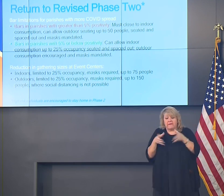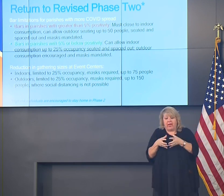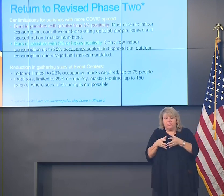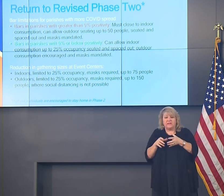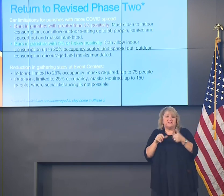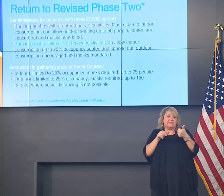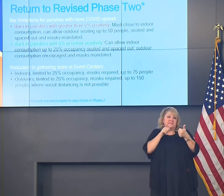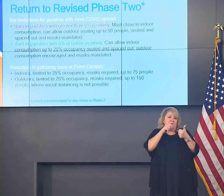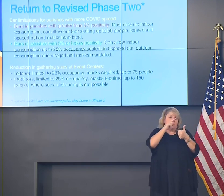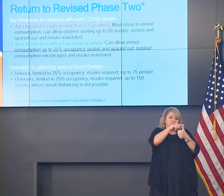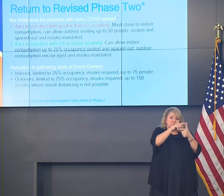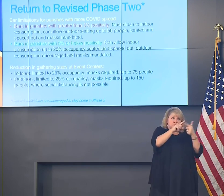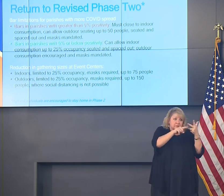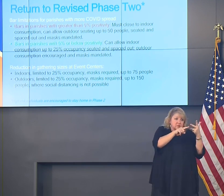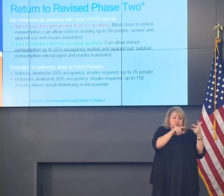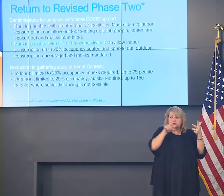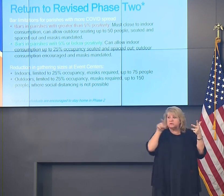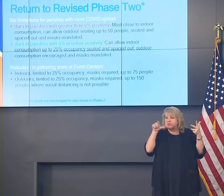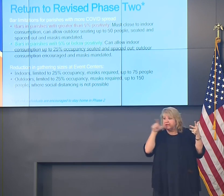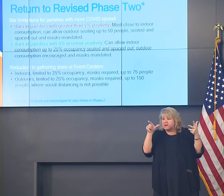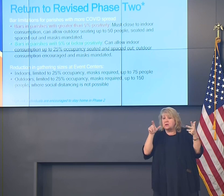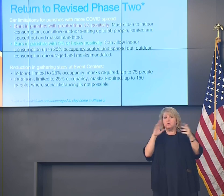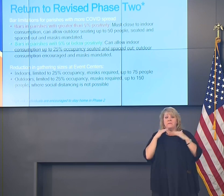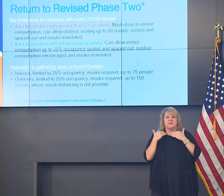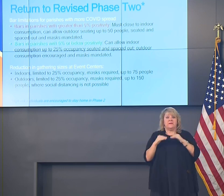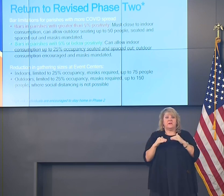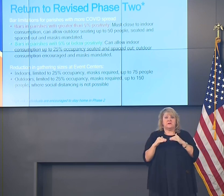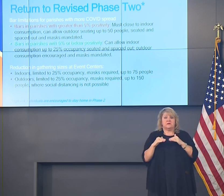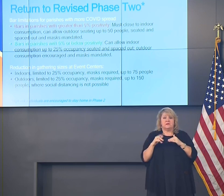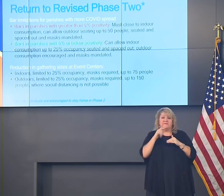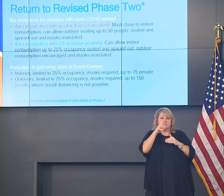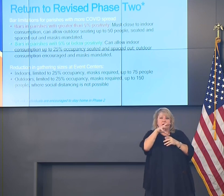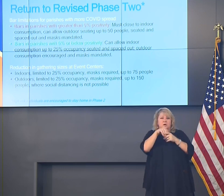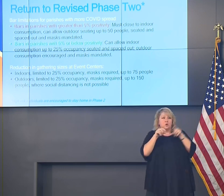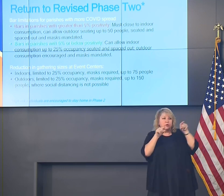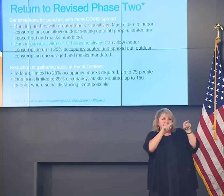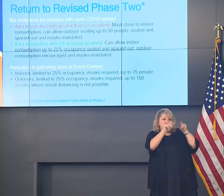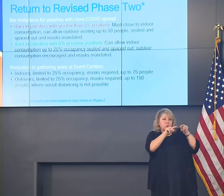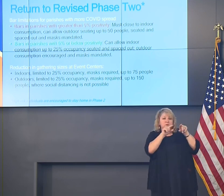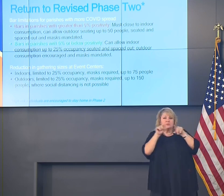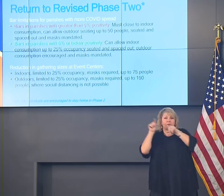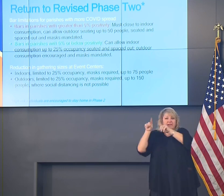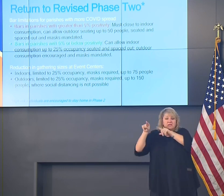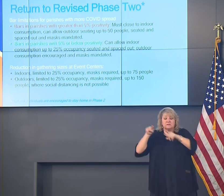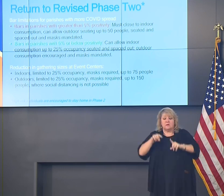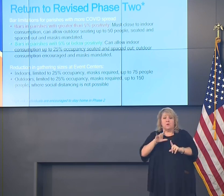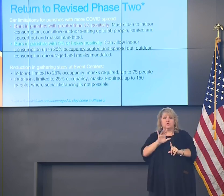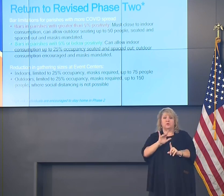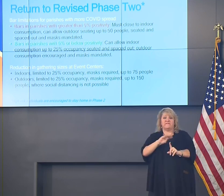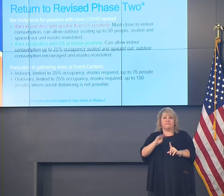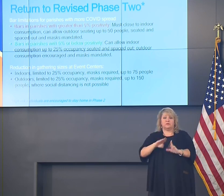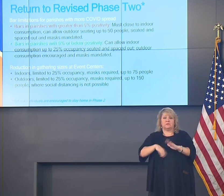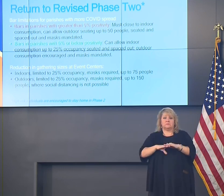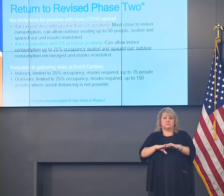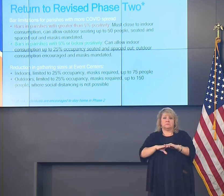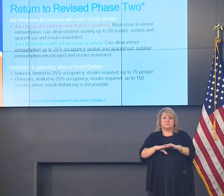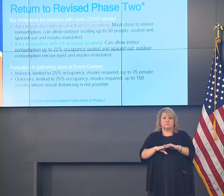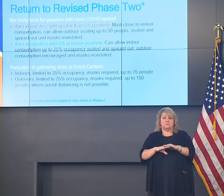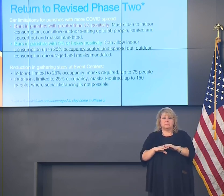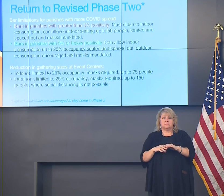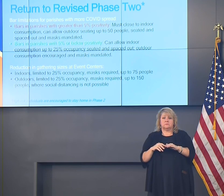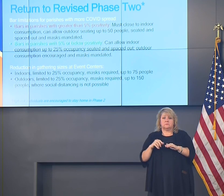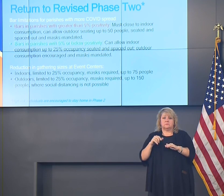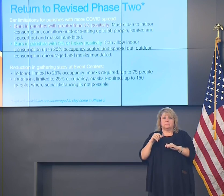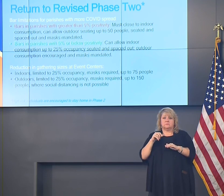above categories are going to be limited to 25% capacity and no more than 75 people. Outdoor gatherings